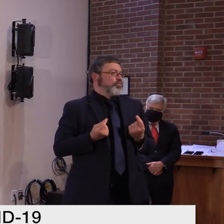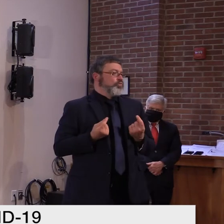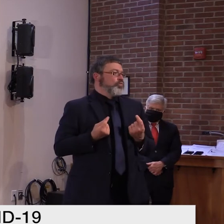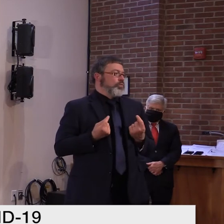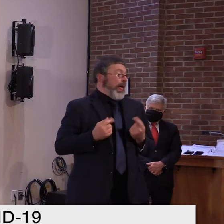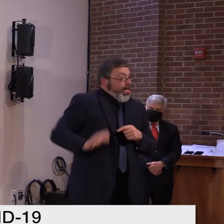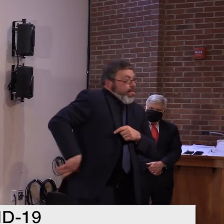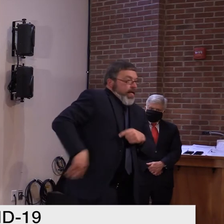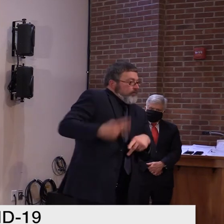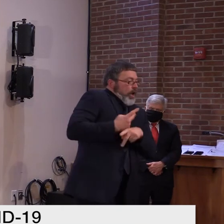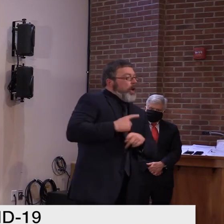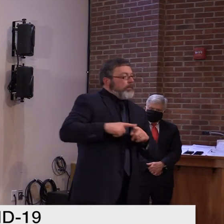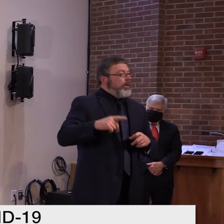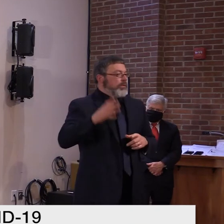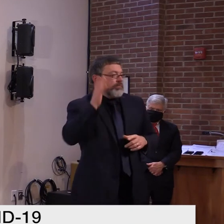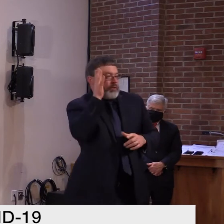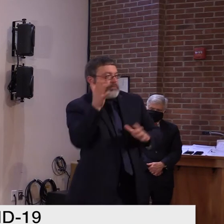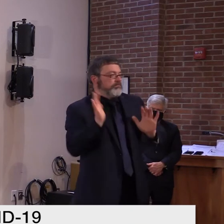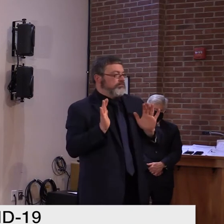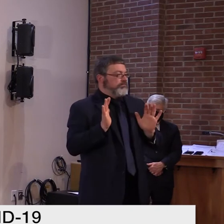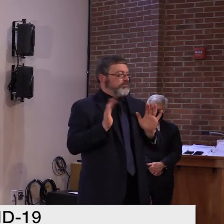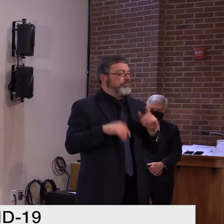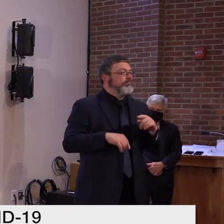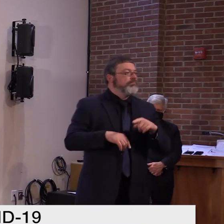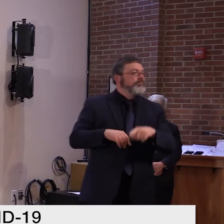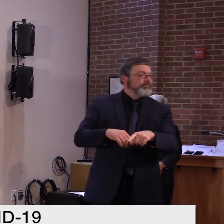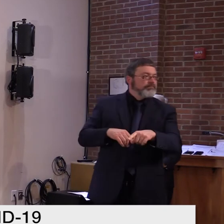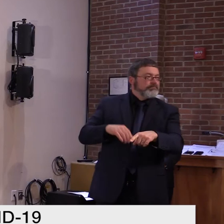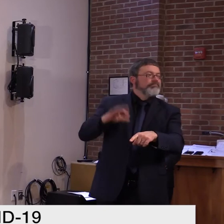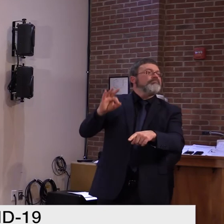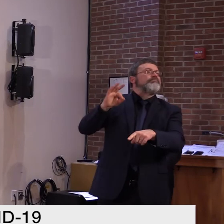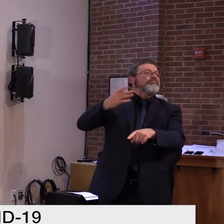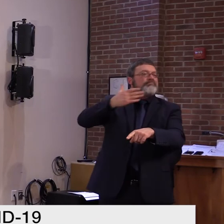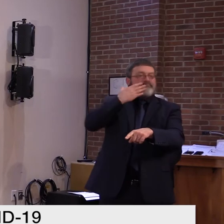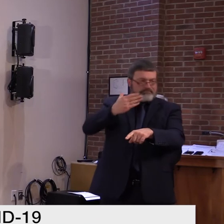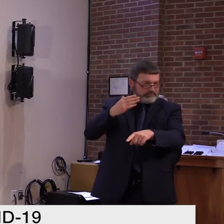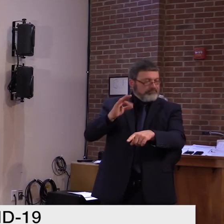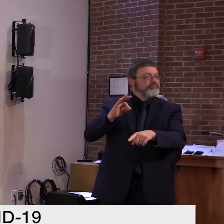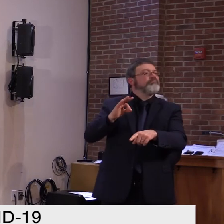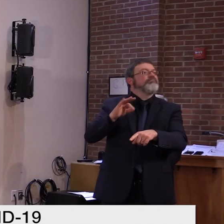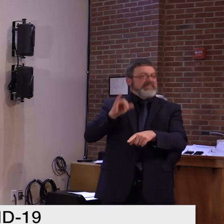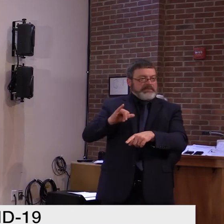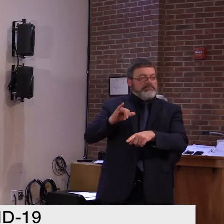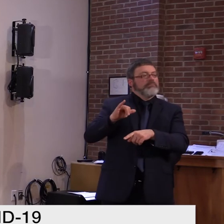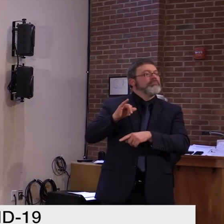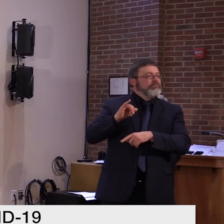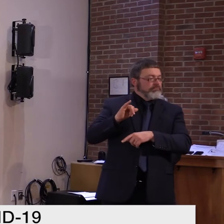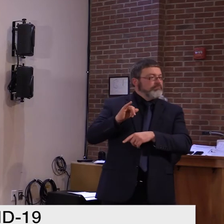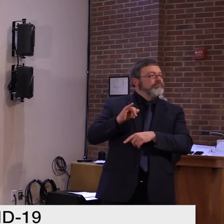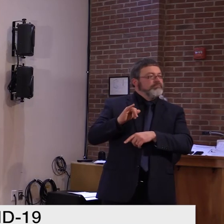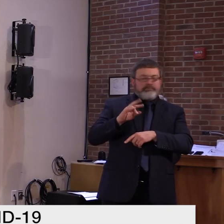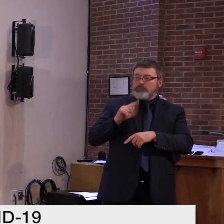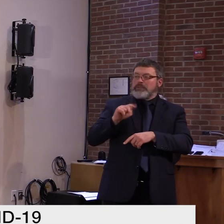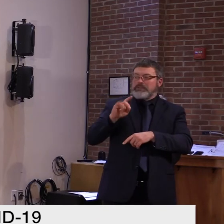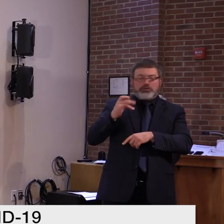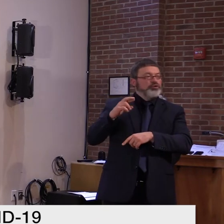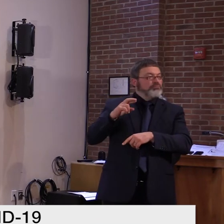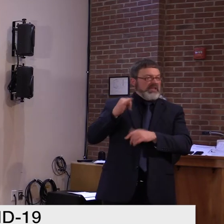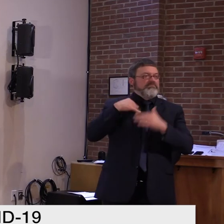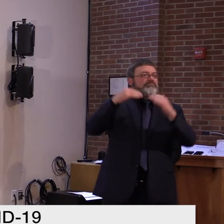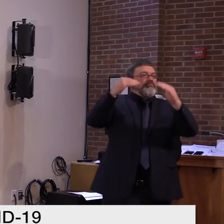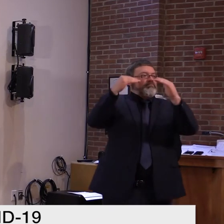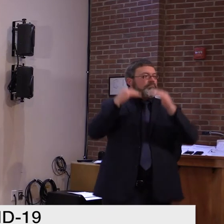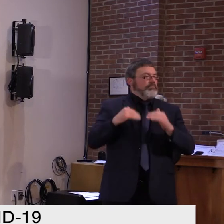Thank you. Thank my second question has to do with, um, the, uh, I guess, urging Vermonters to give complete